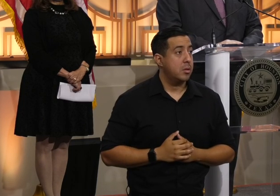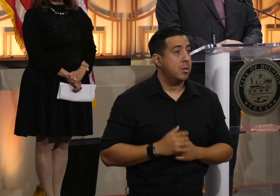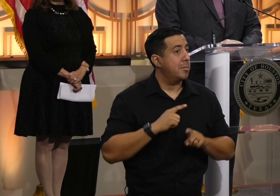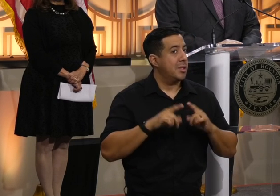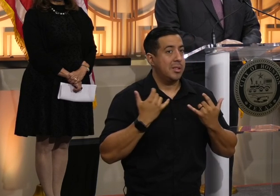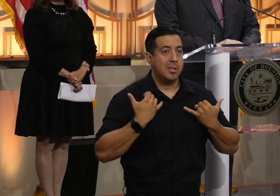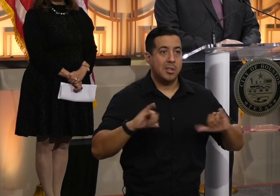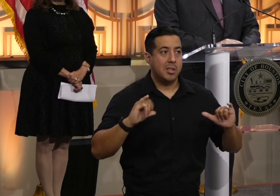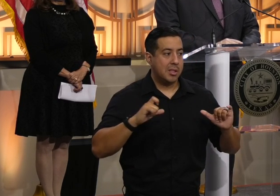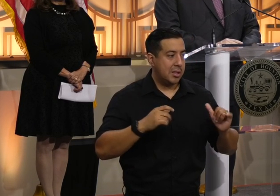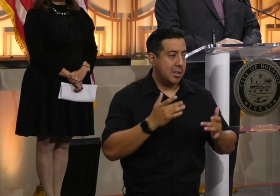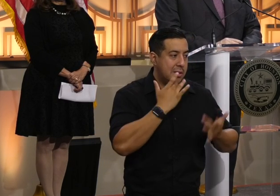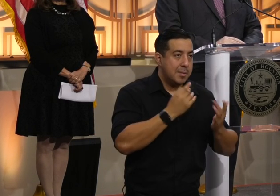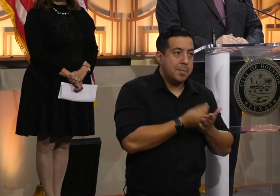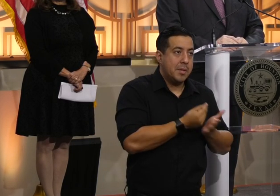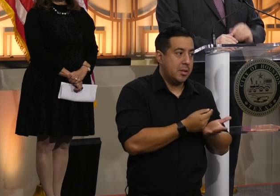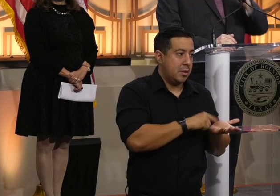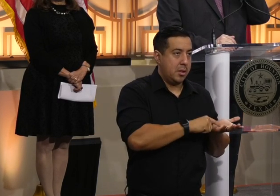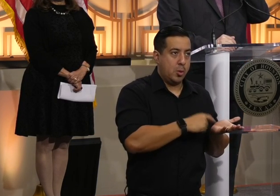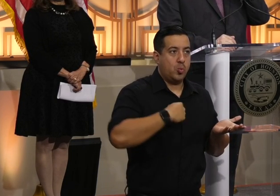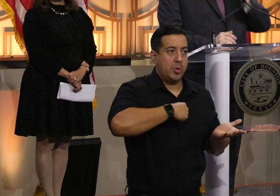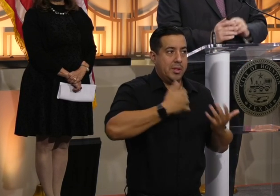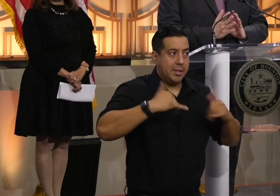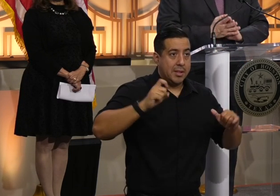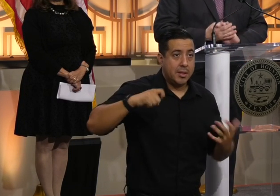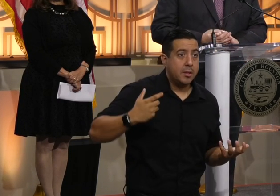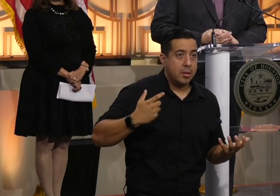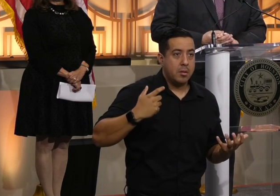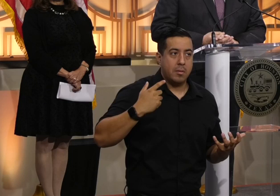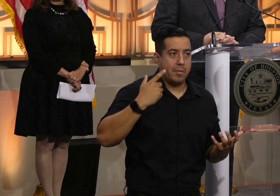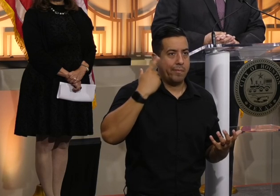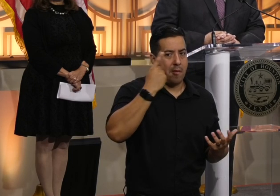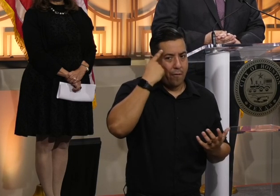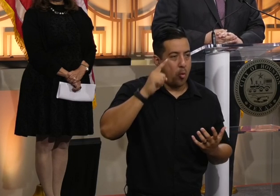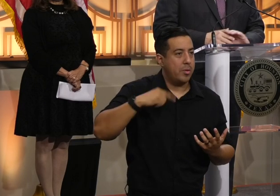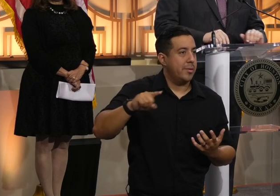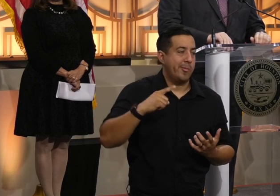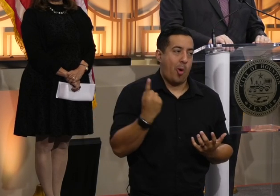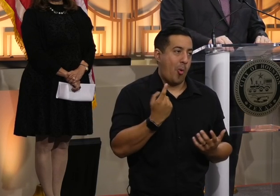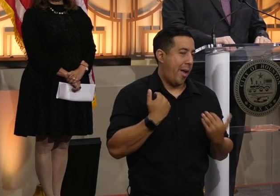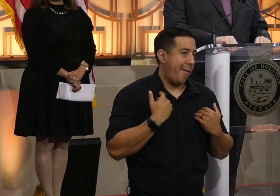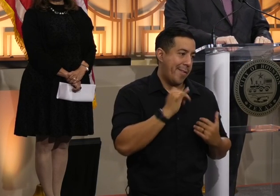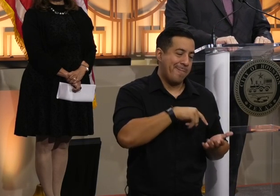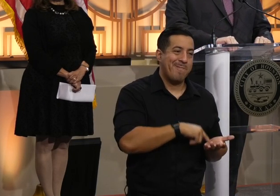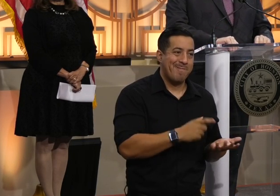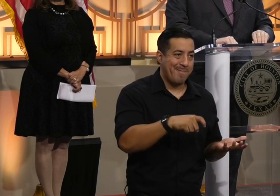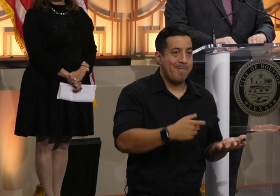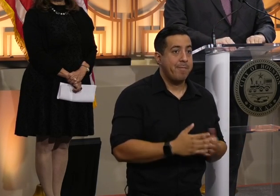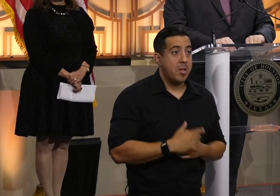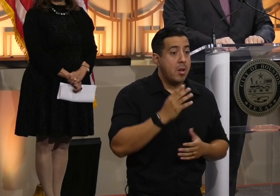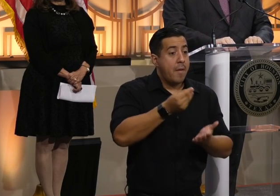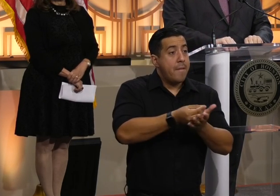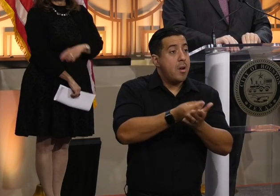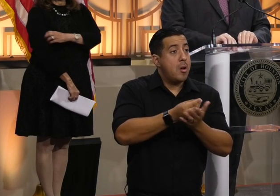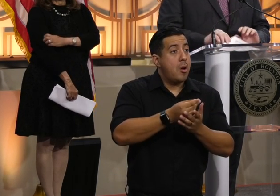still major funding gaps that need to be addressed, just as there always is for refugees. Federal funding for these programs